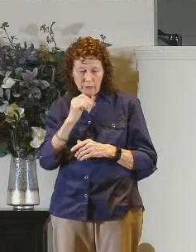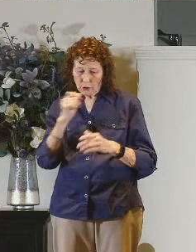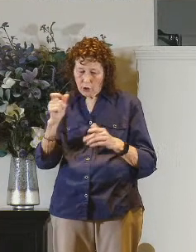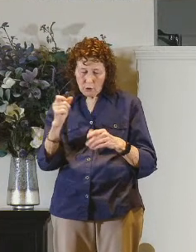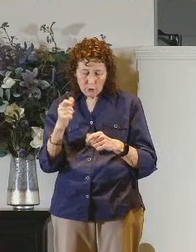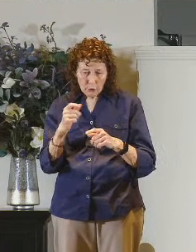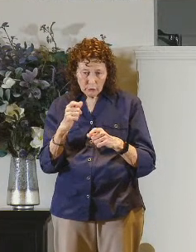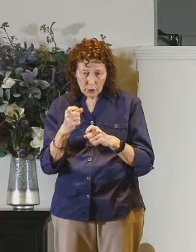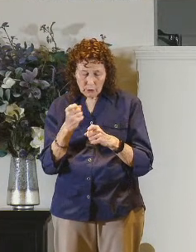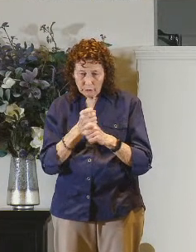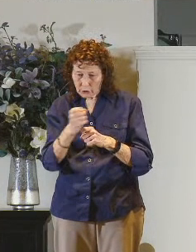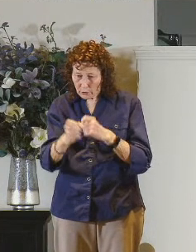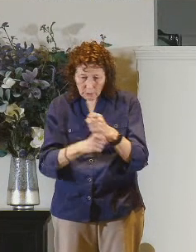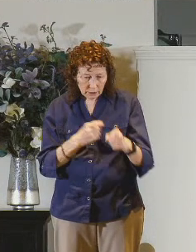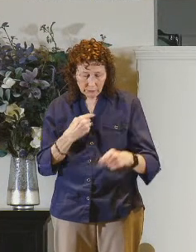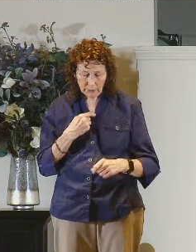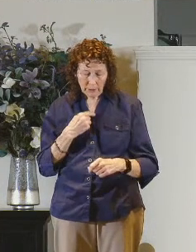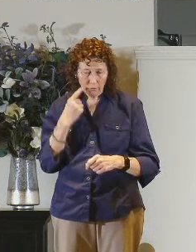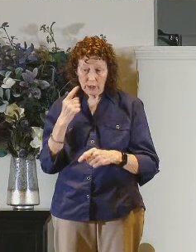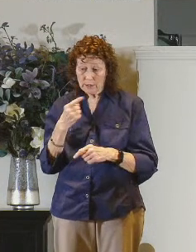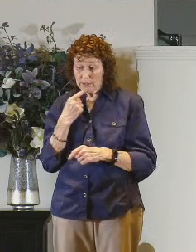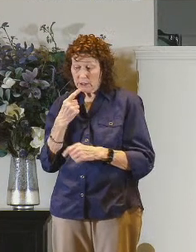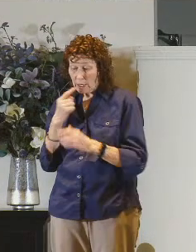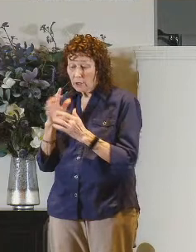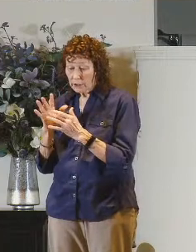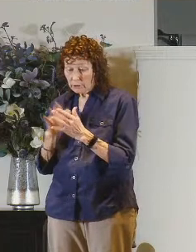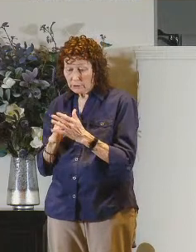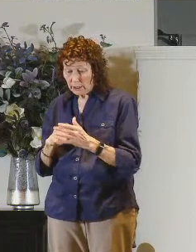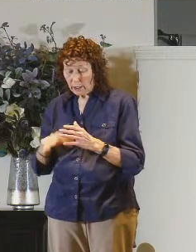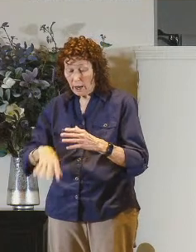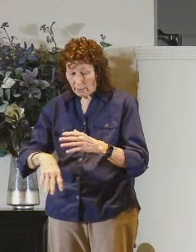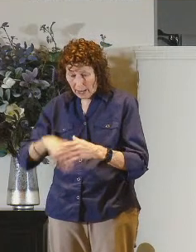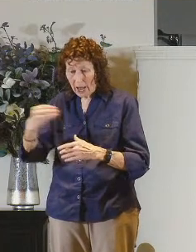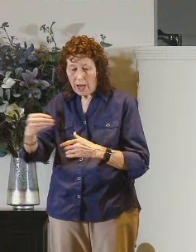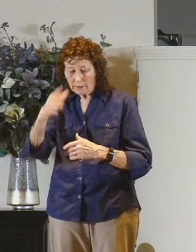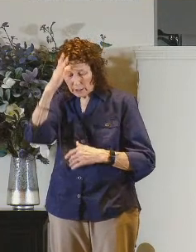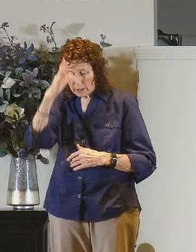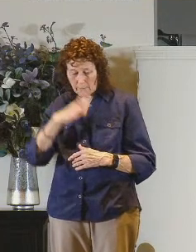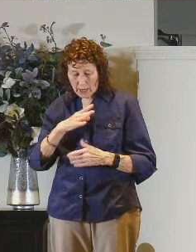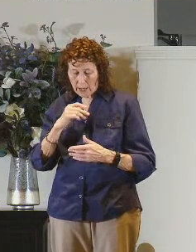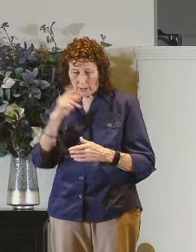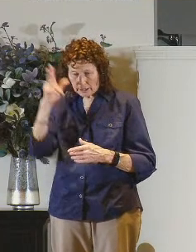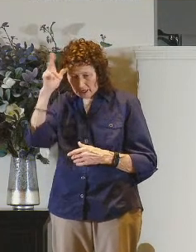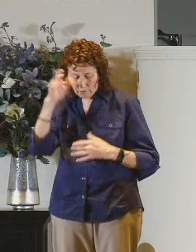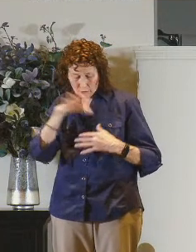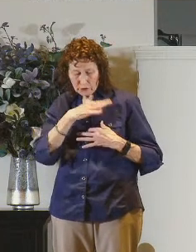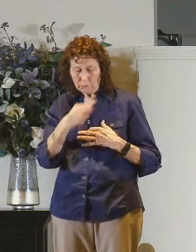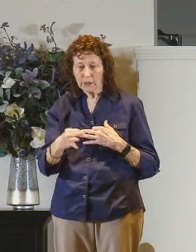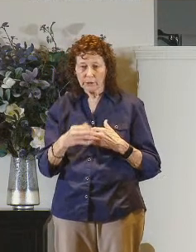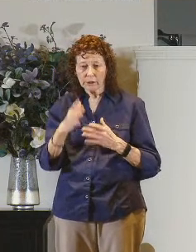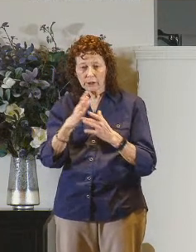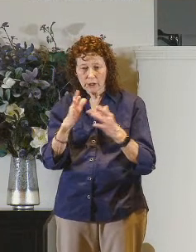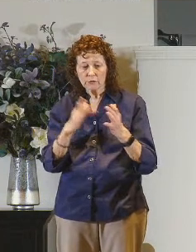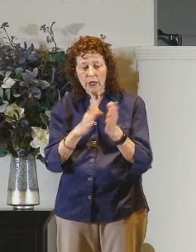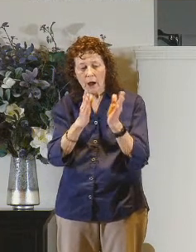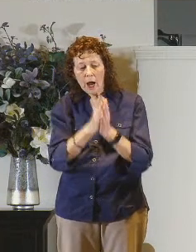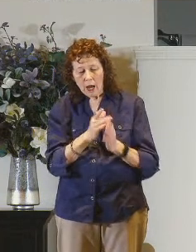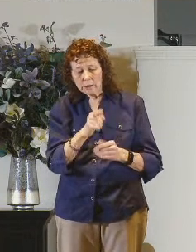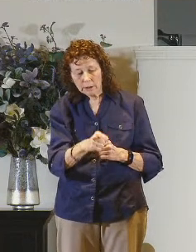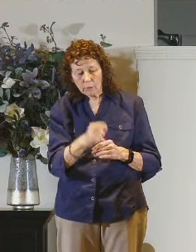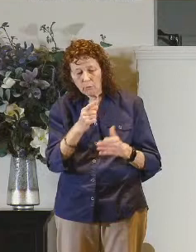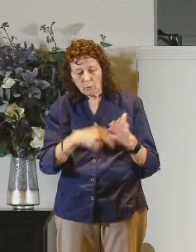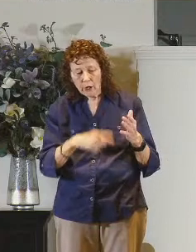for he was saying to him come out of the man you unclean spirit and jesus asked him